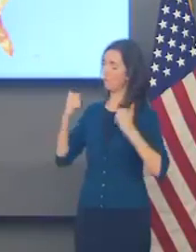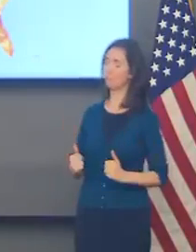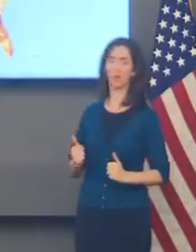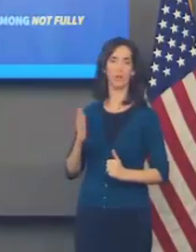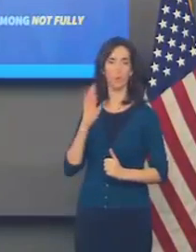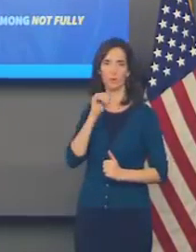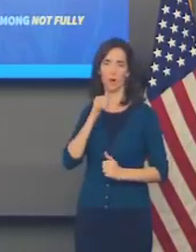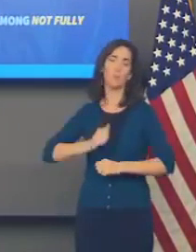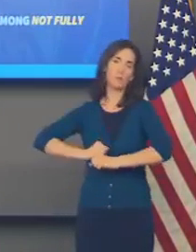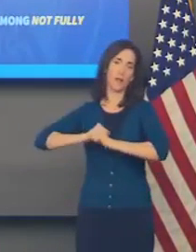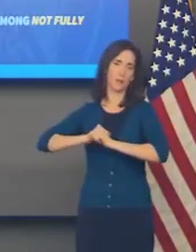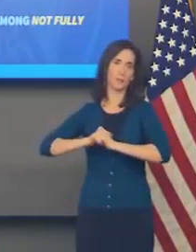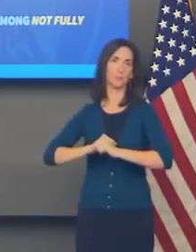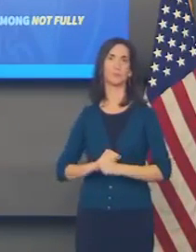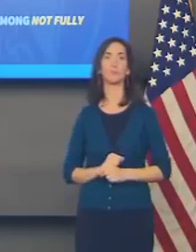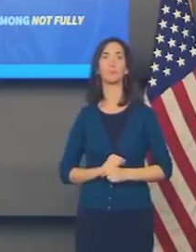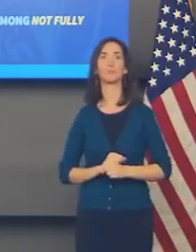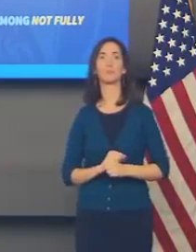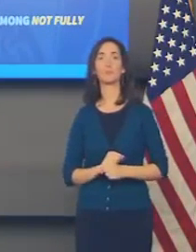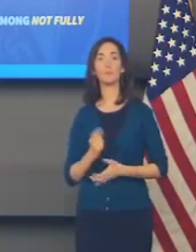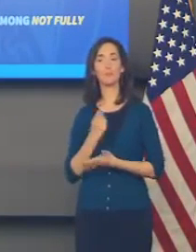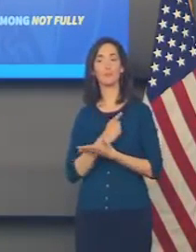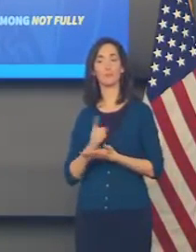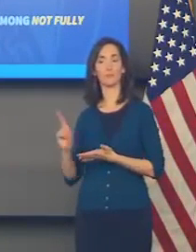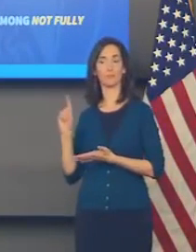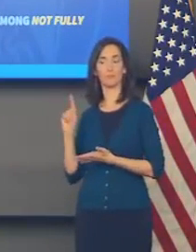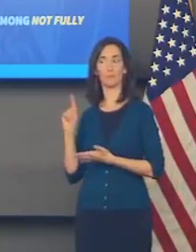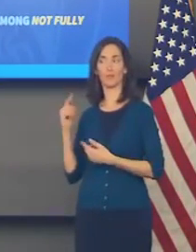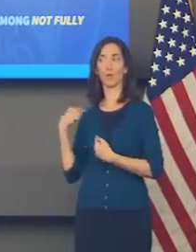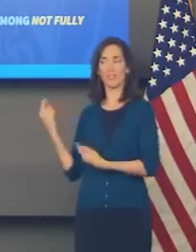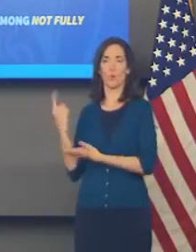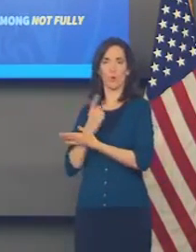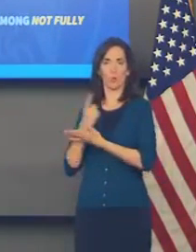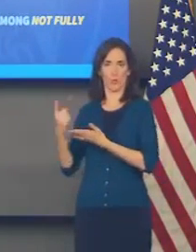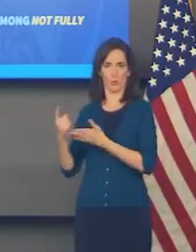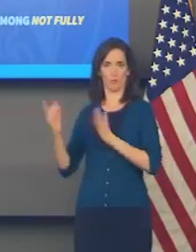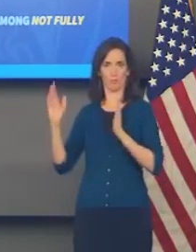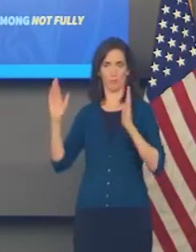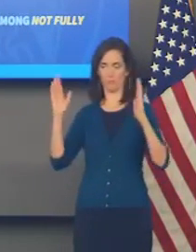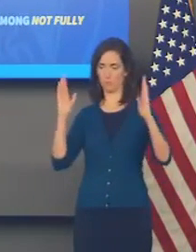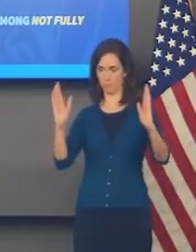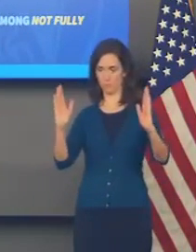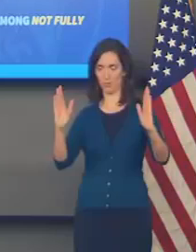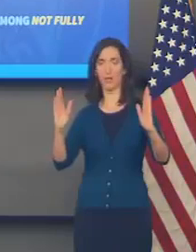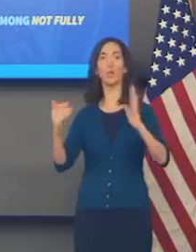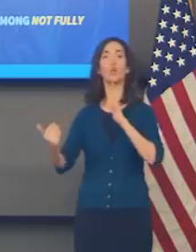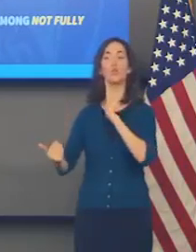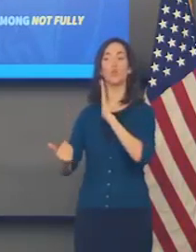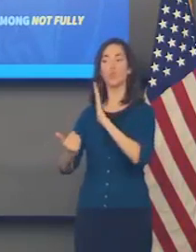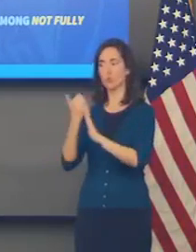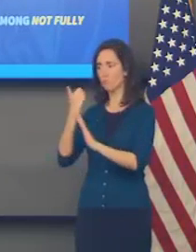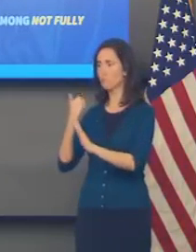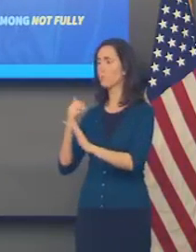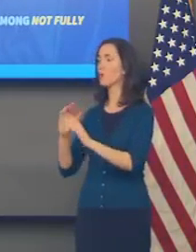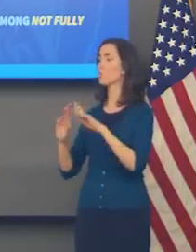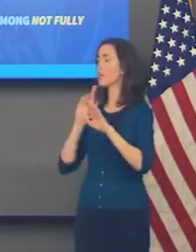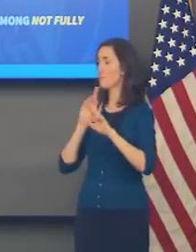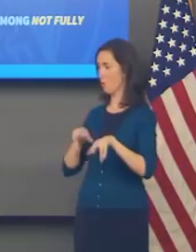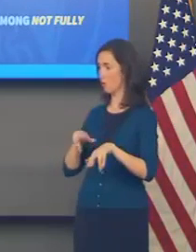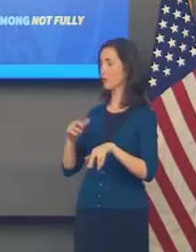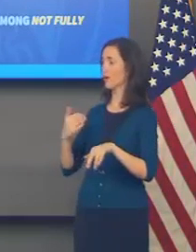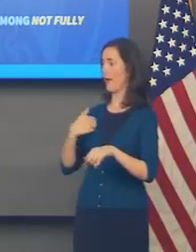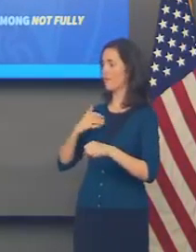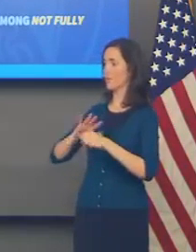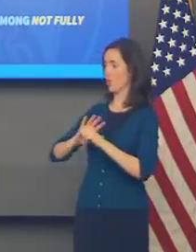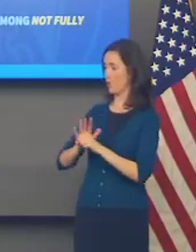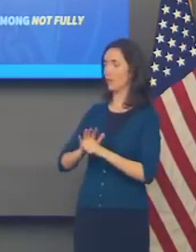please. Over the past week, 94, 90.4% of all new cases of COVID reported to us were in individuals